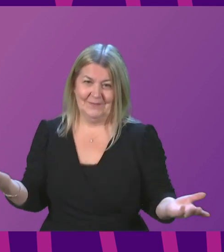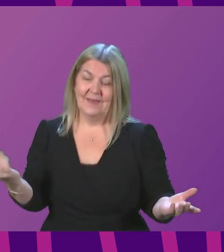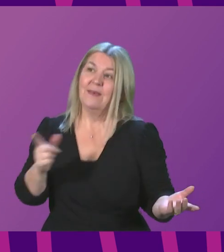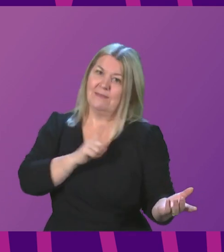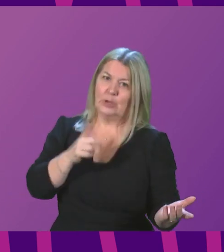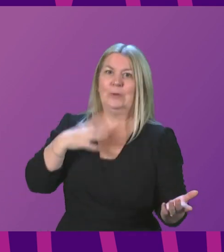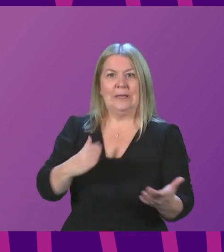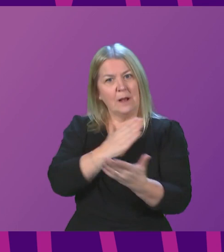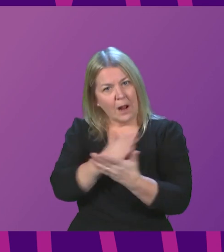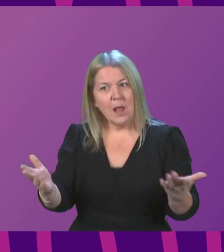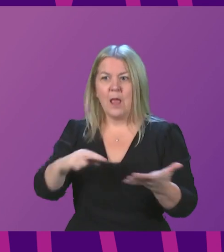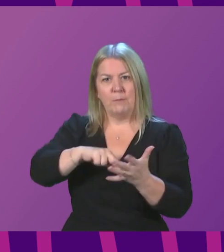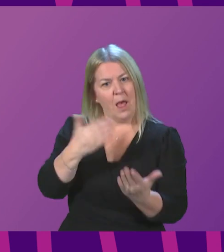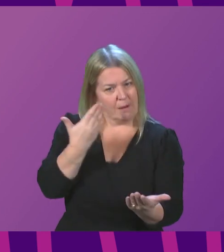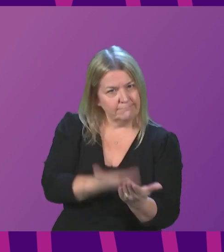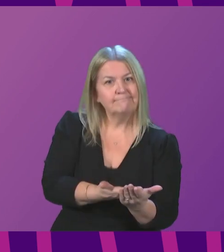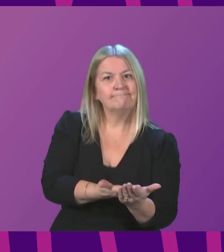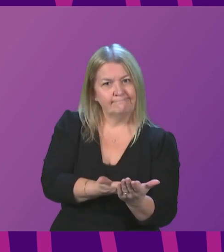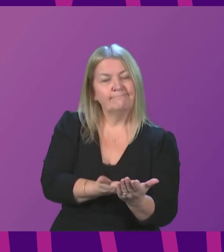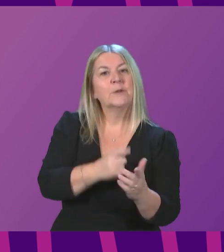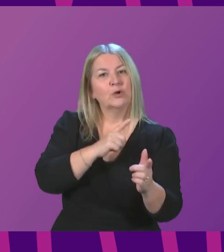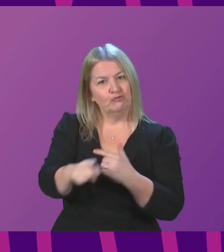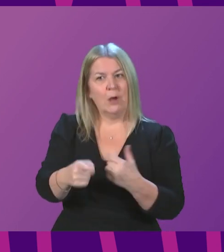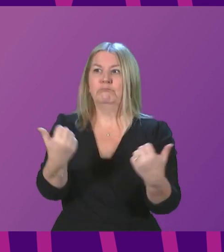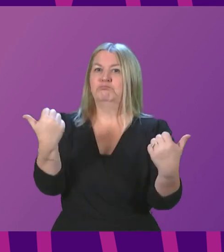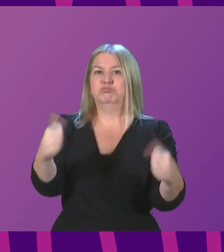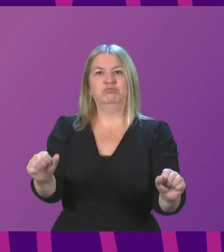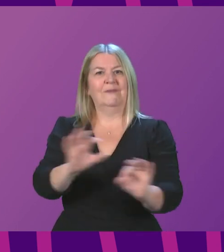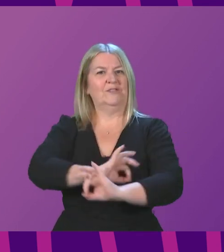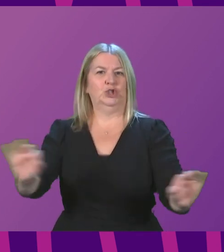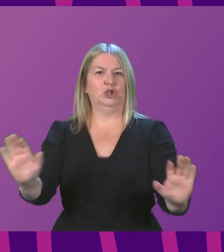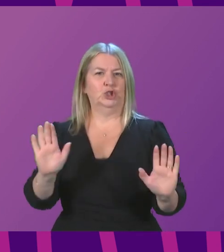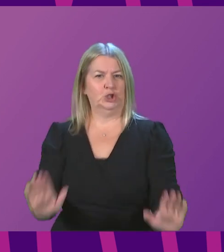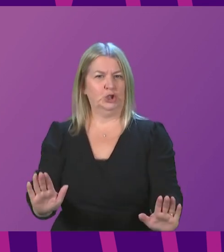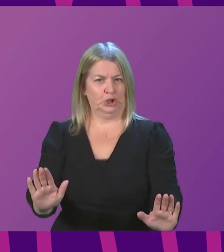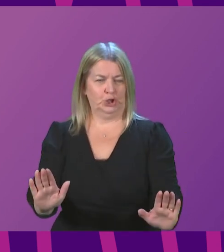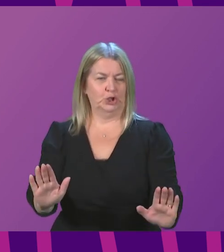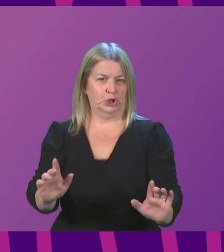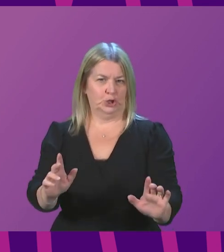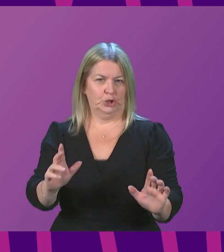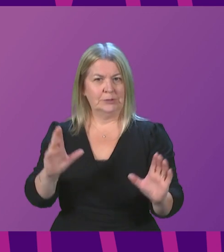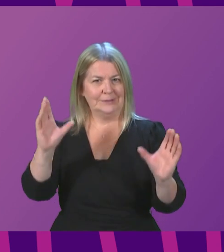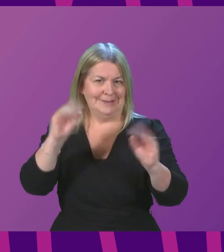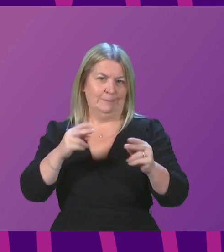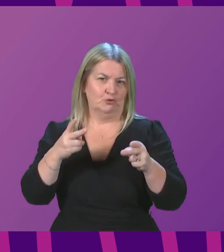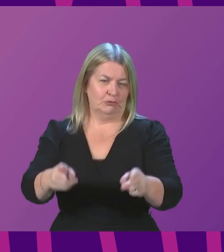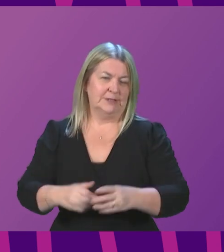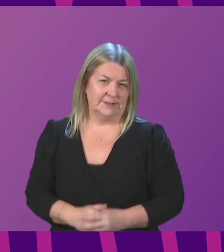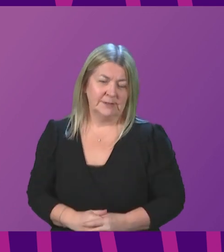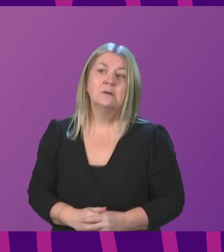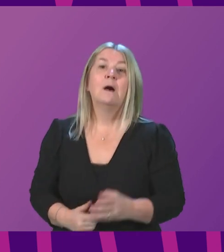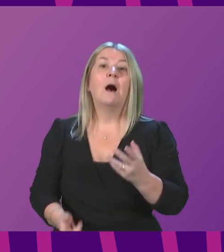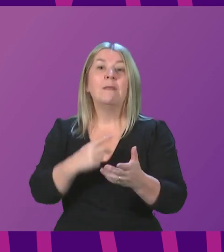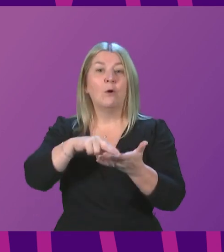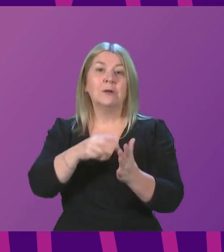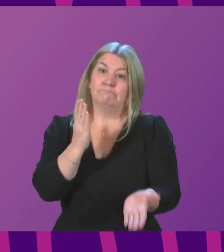But we must act to eradicate the sleeping now. There are organisations of length and breadth of this country who will be working through Christmas and the new year to support